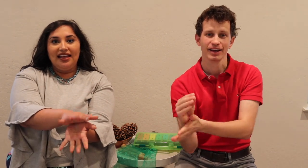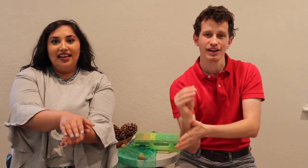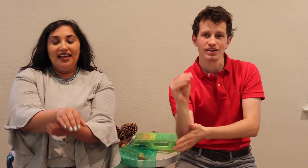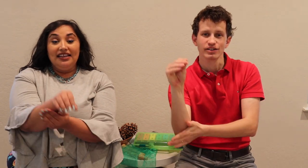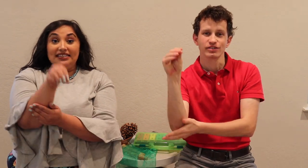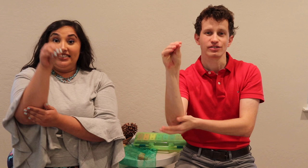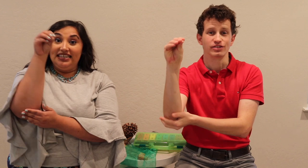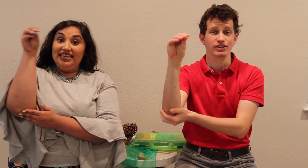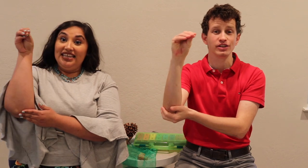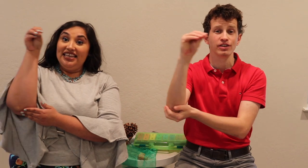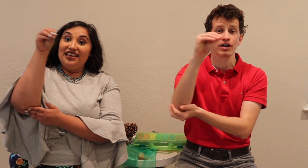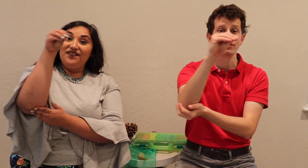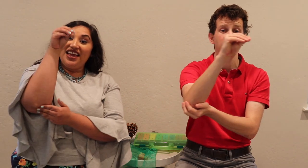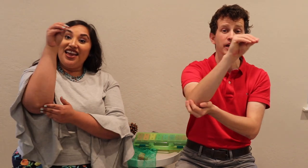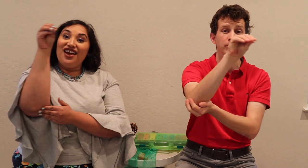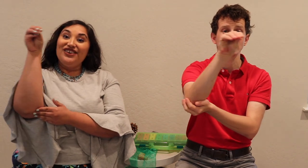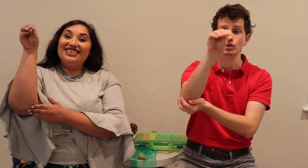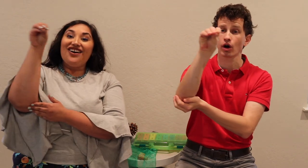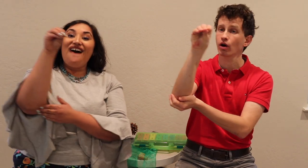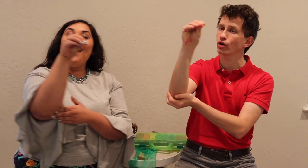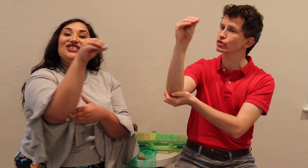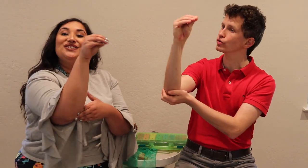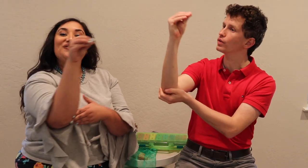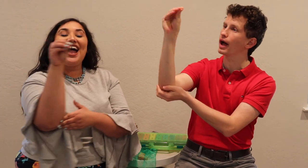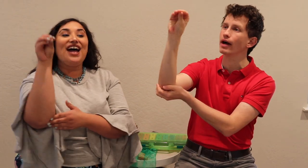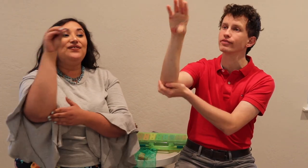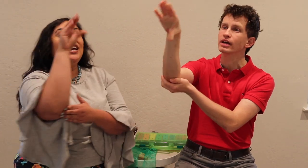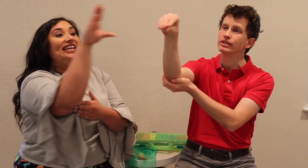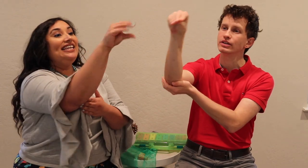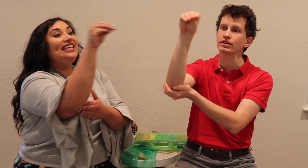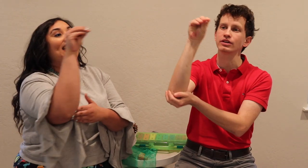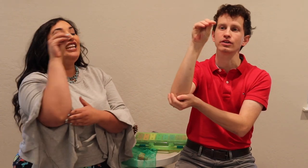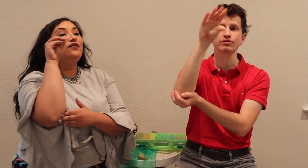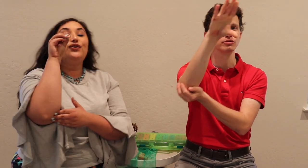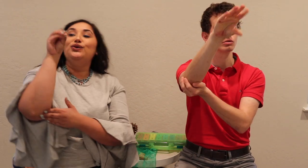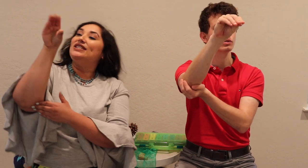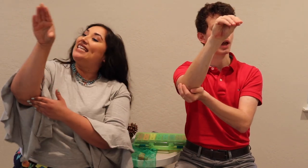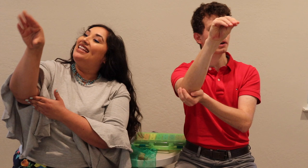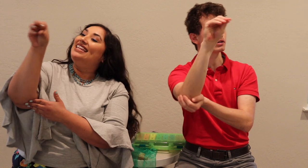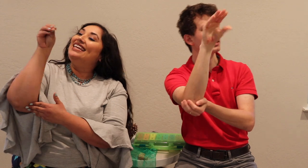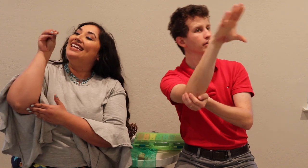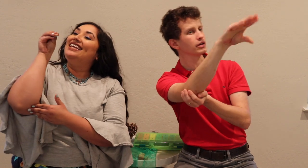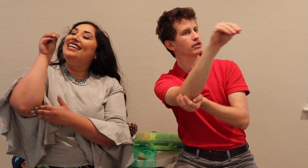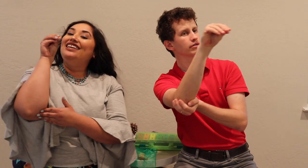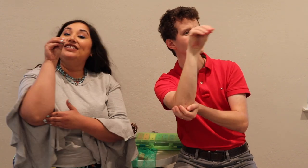See the very tall giraffe eating fruits and leaves.